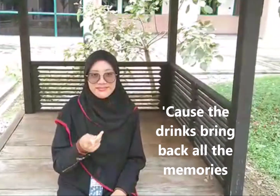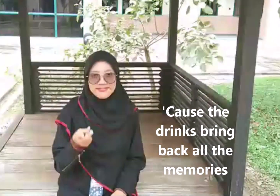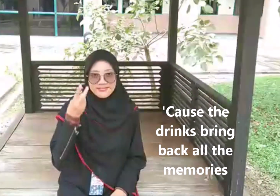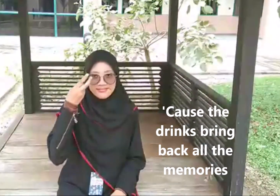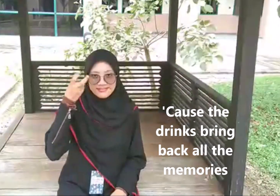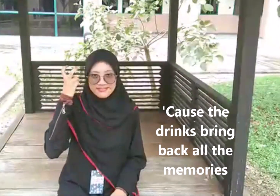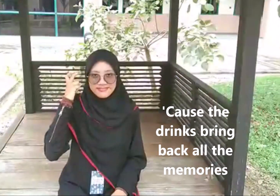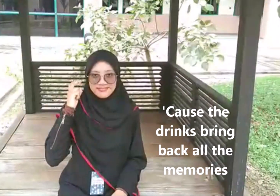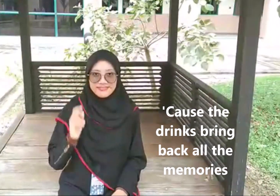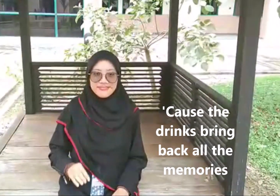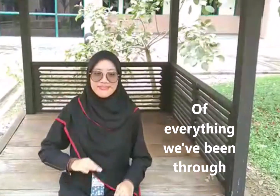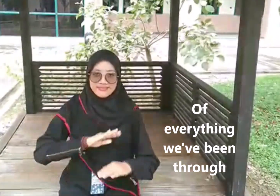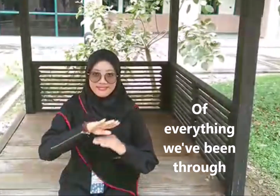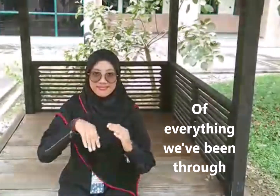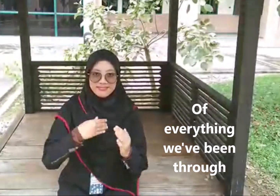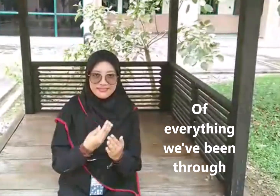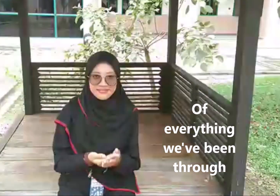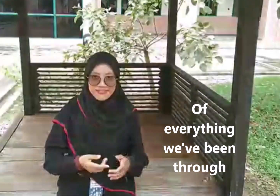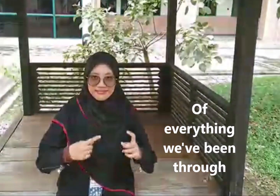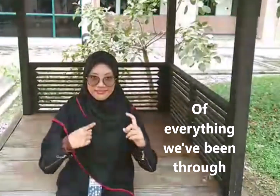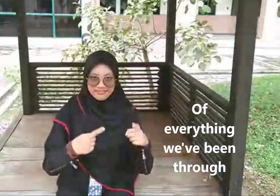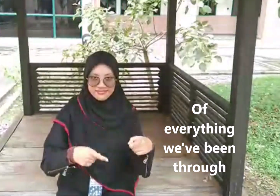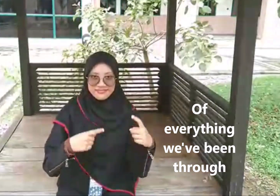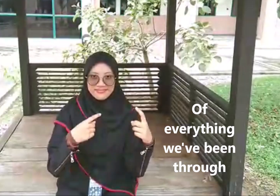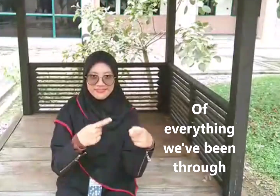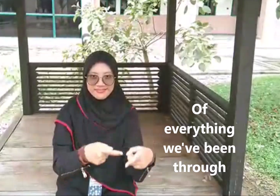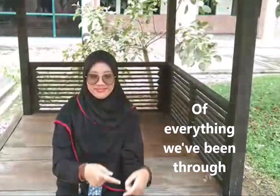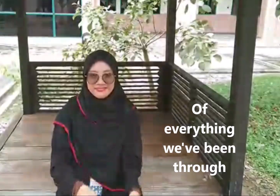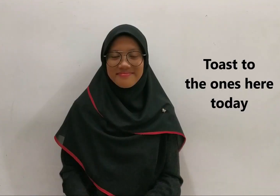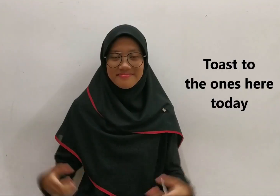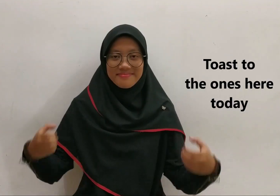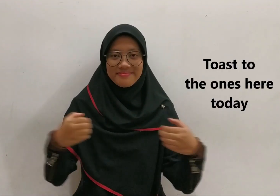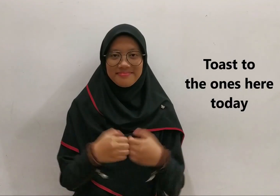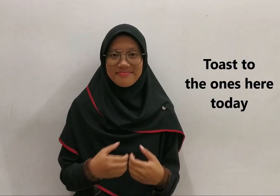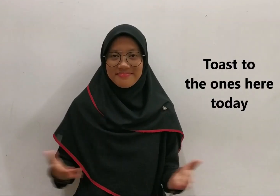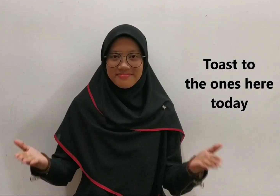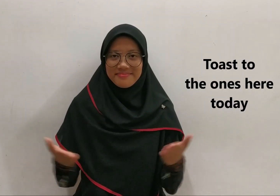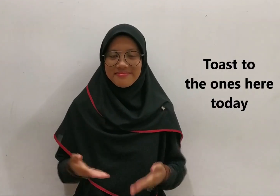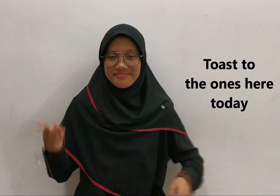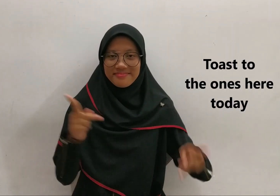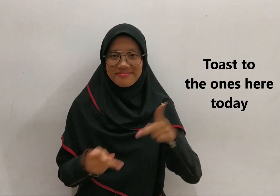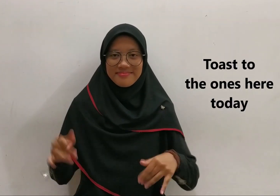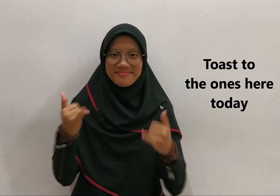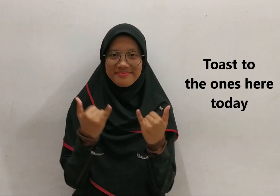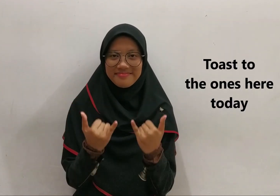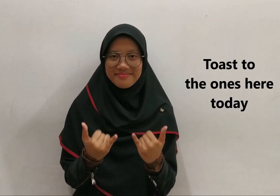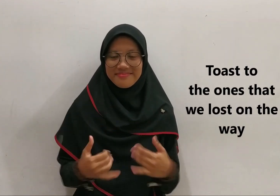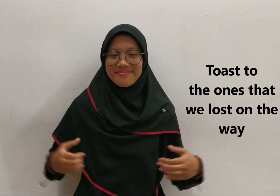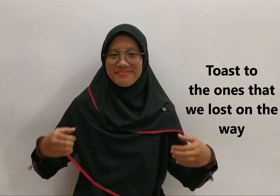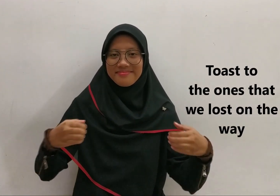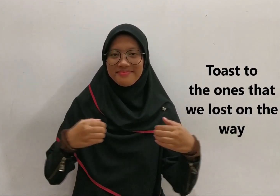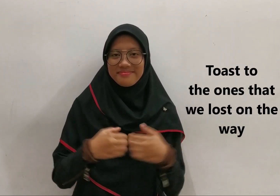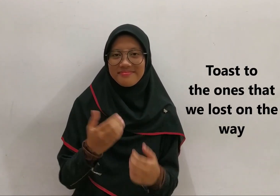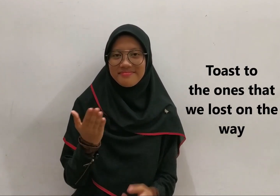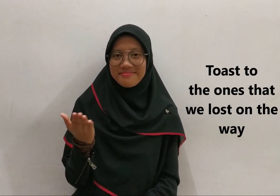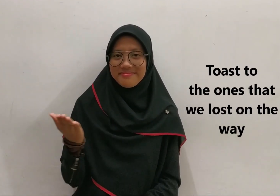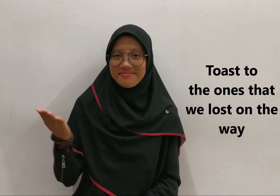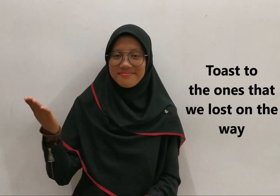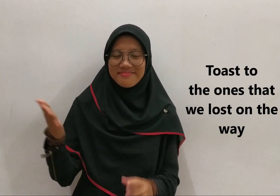all the memories Of everything we've been through Toast to the ones here today Toast to the ones